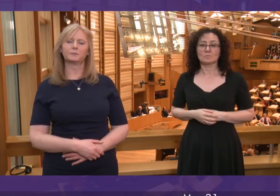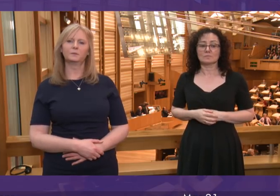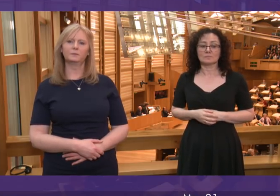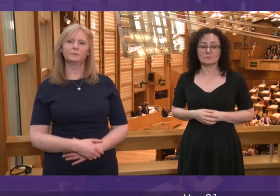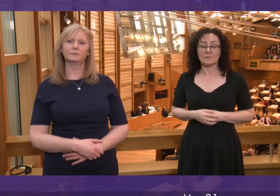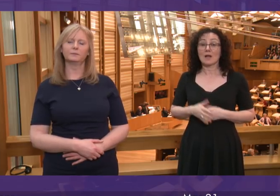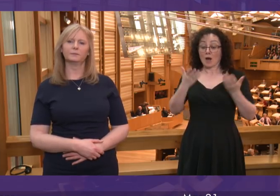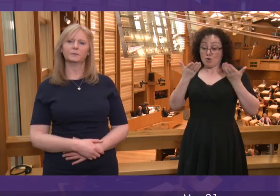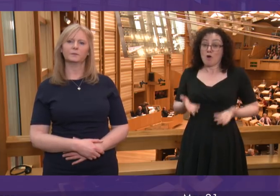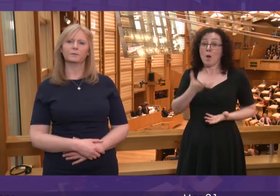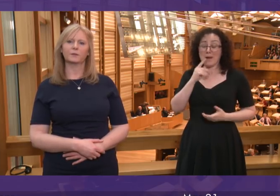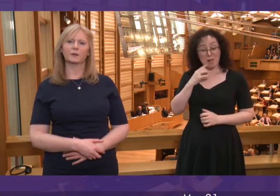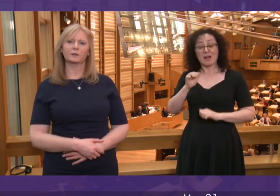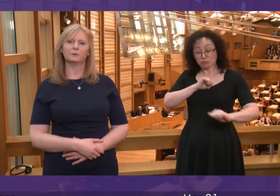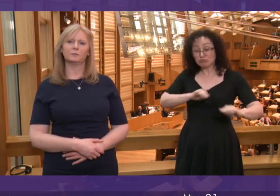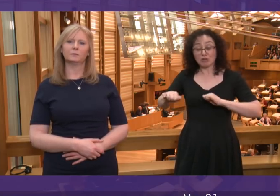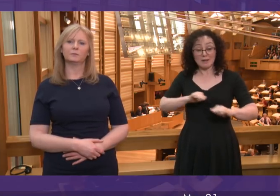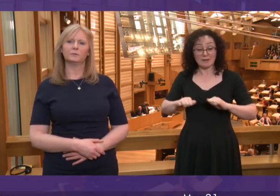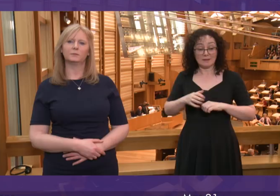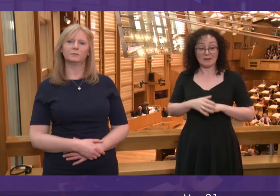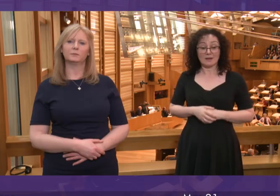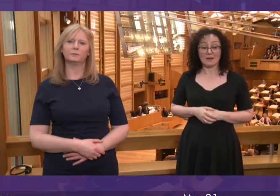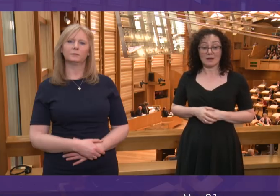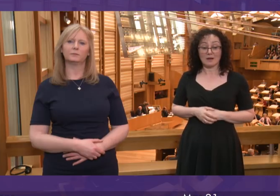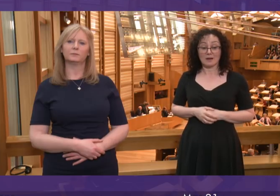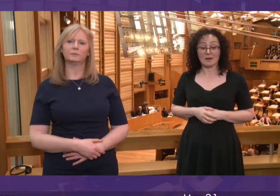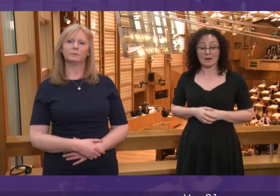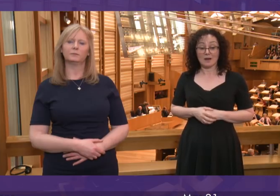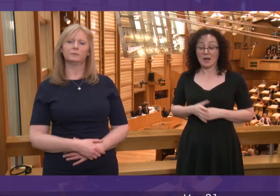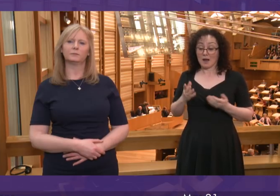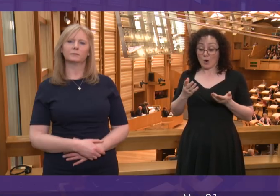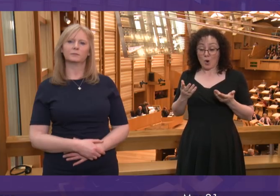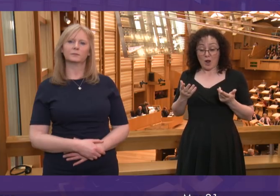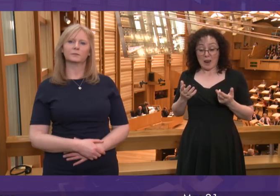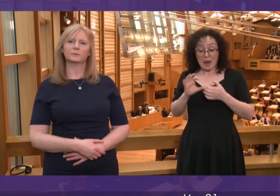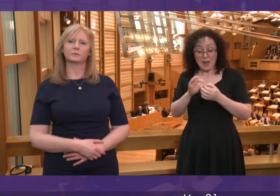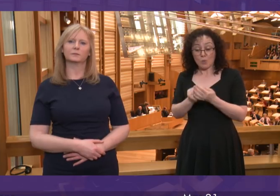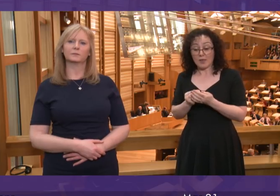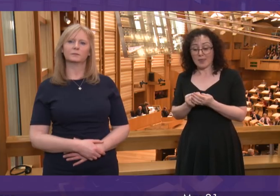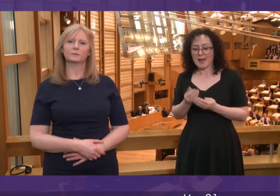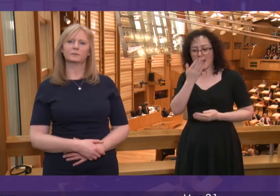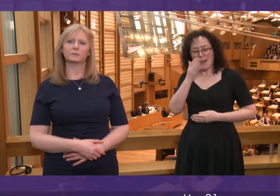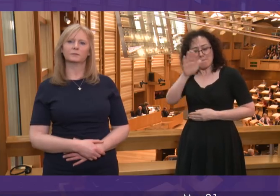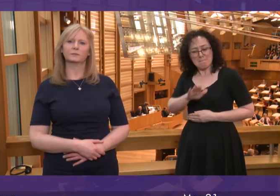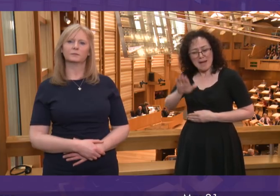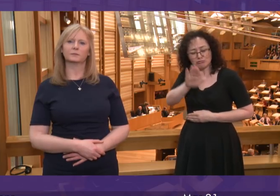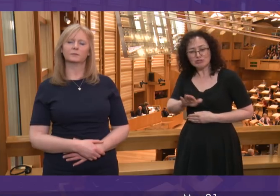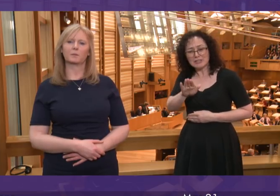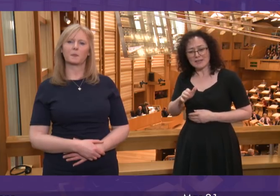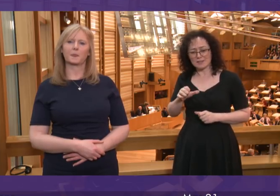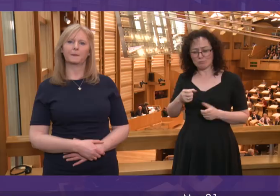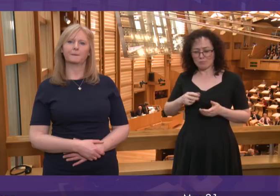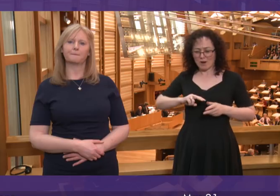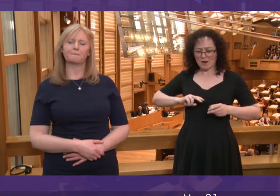People are scunnered by this agonising Brexit process. Three years on, 200 hours